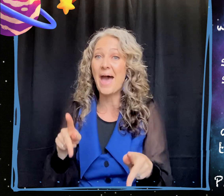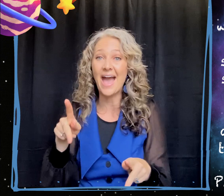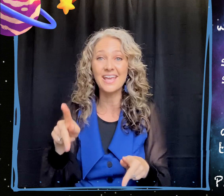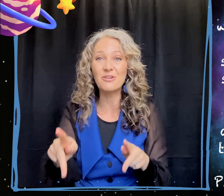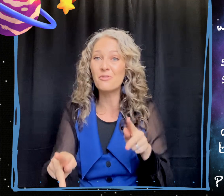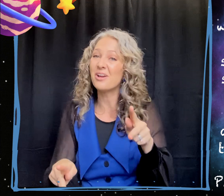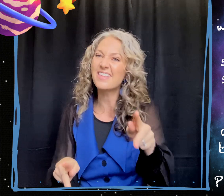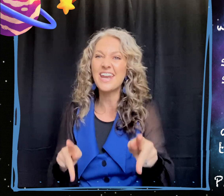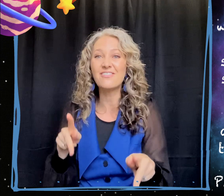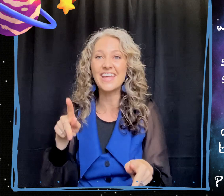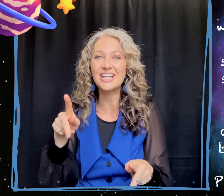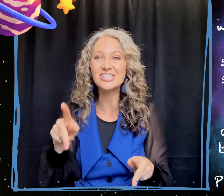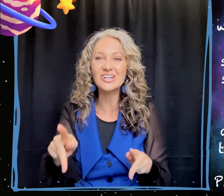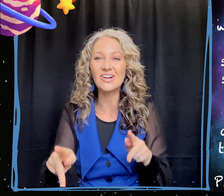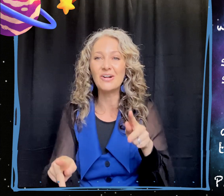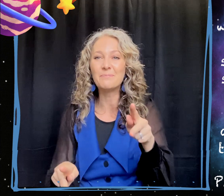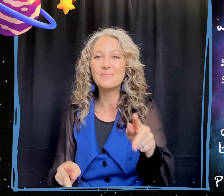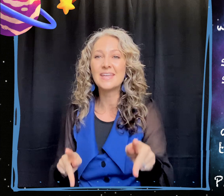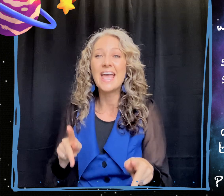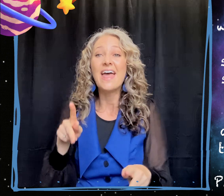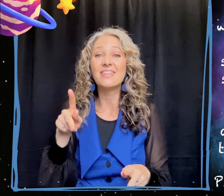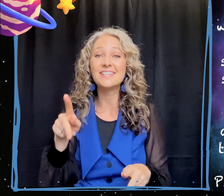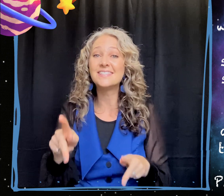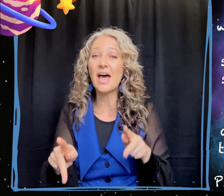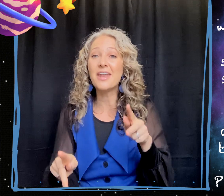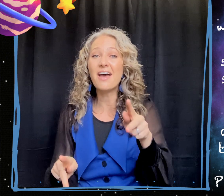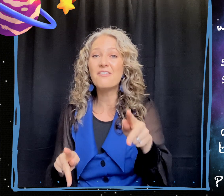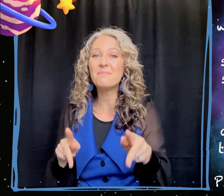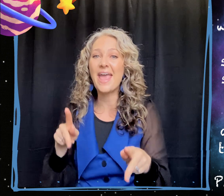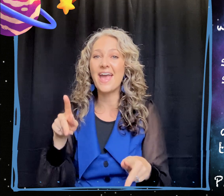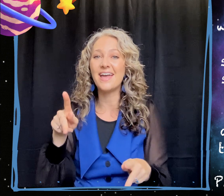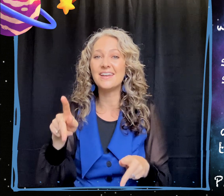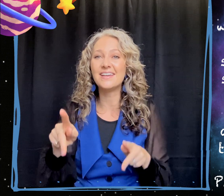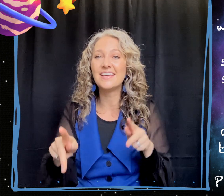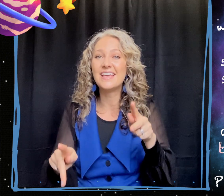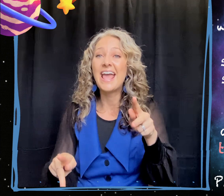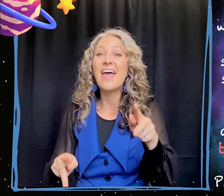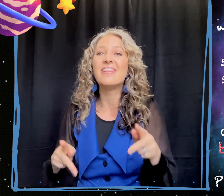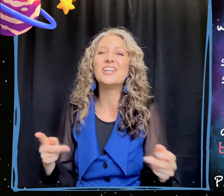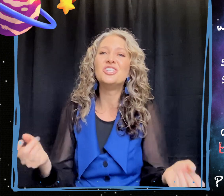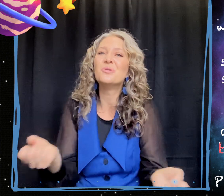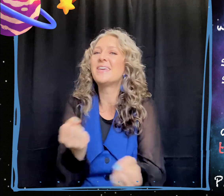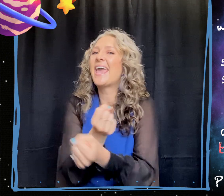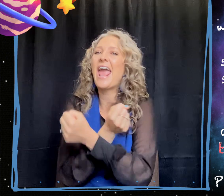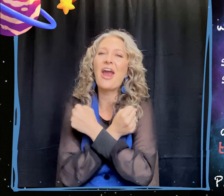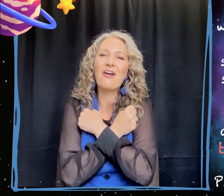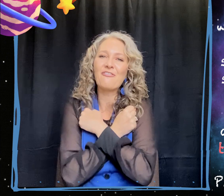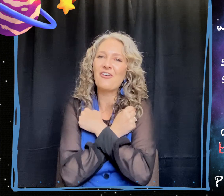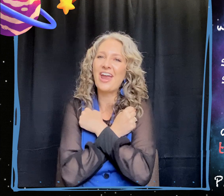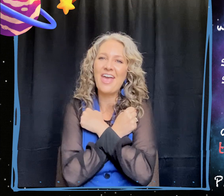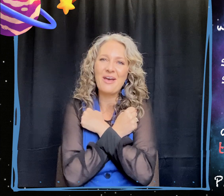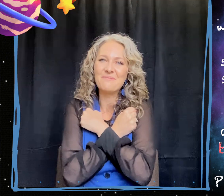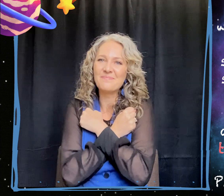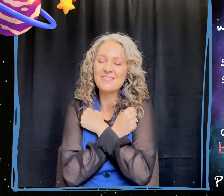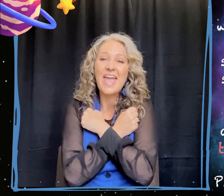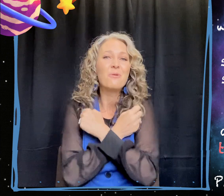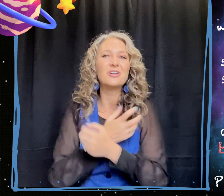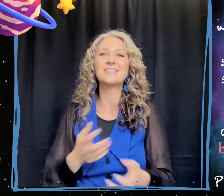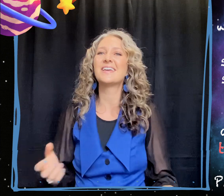back and forth, kind of like a circle. The son of man that you care for him. We're just